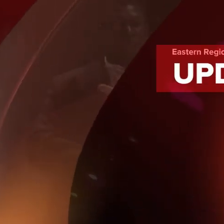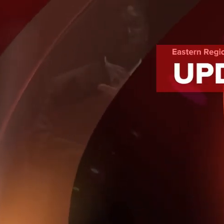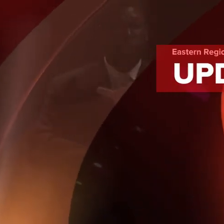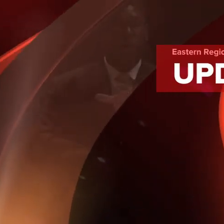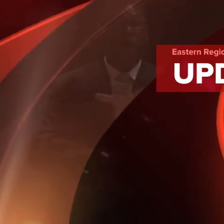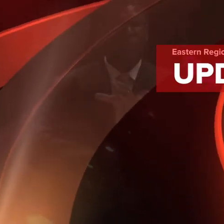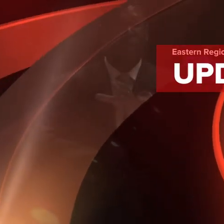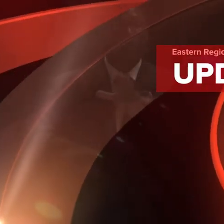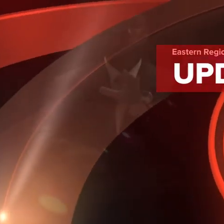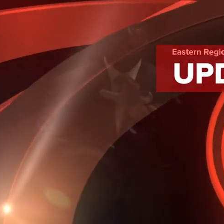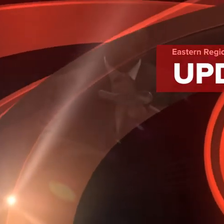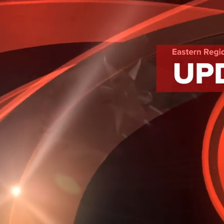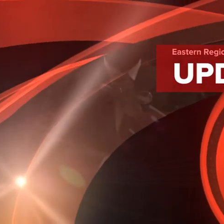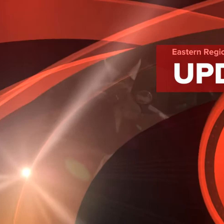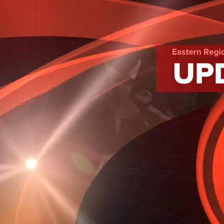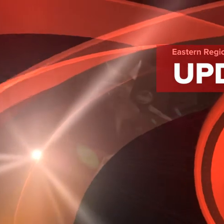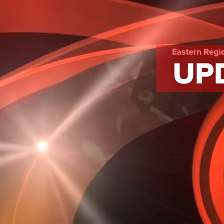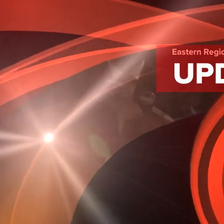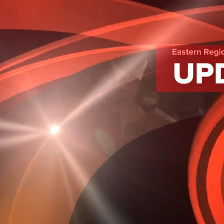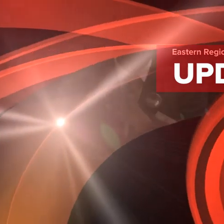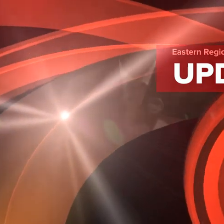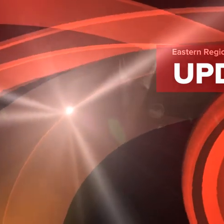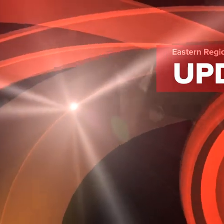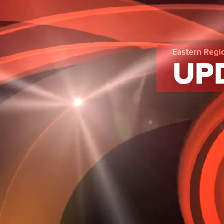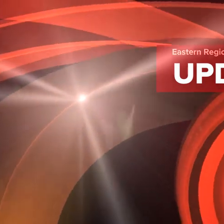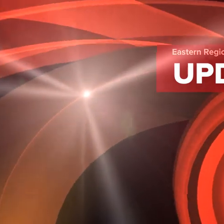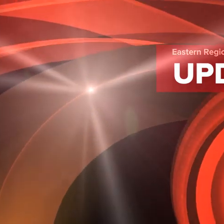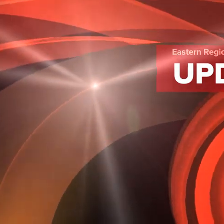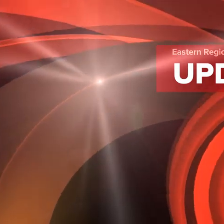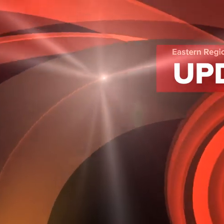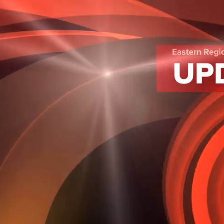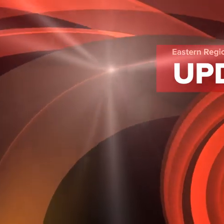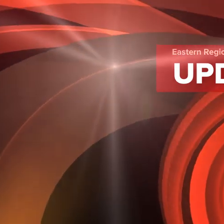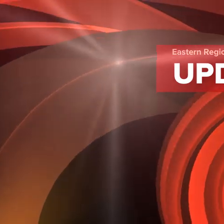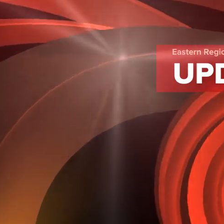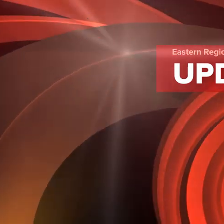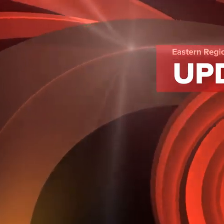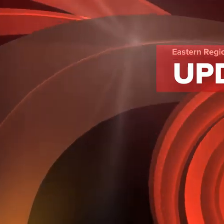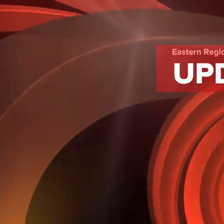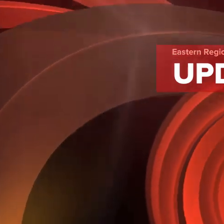it's wrong. If it's right, I'm there to support it. Thank you very much, Brother. Thank you.